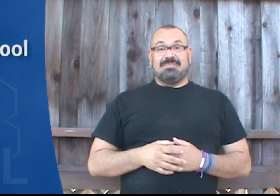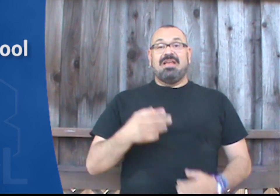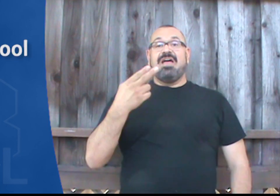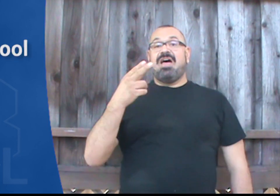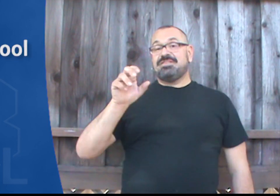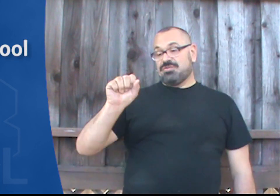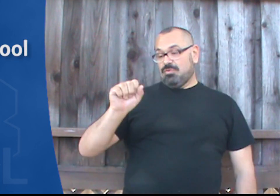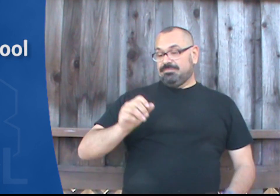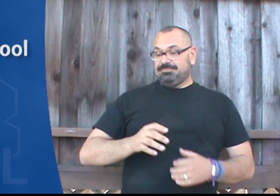high school.